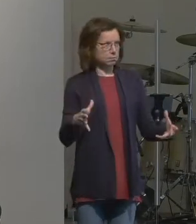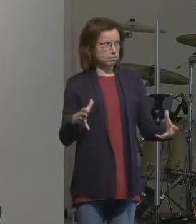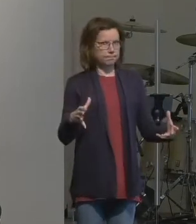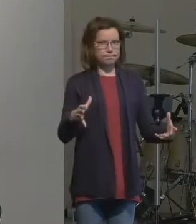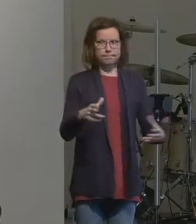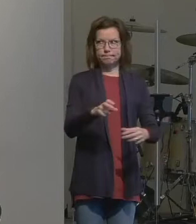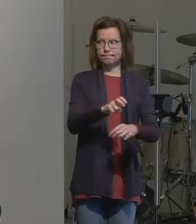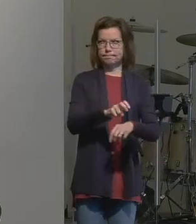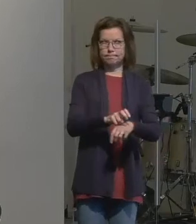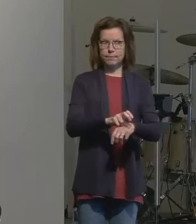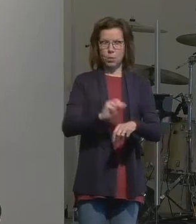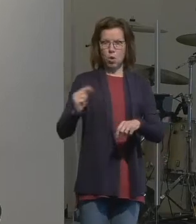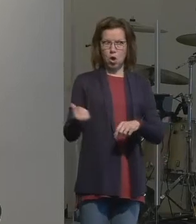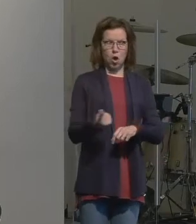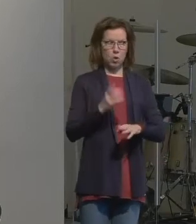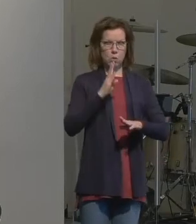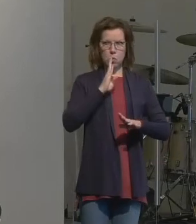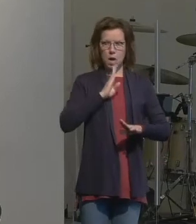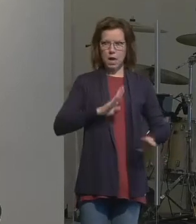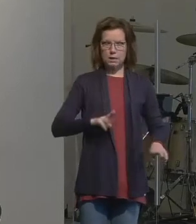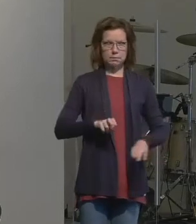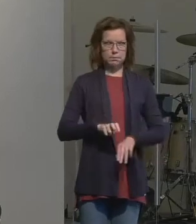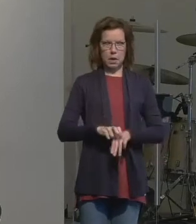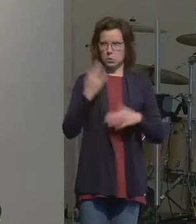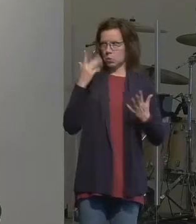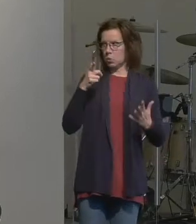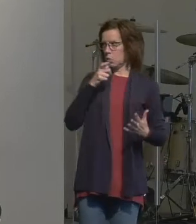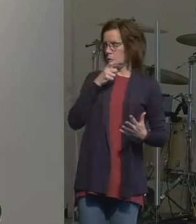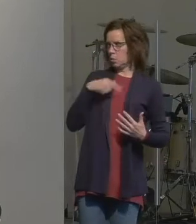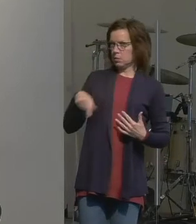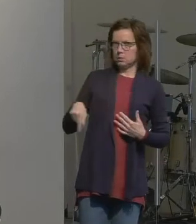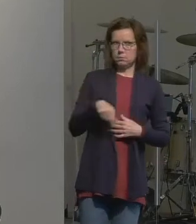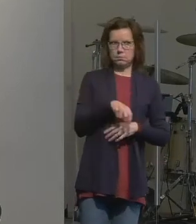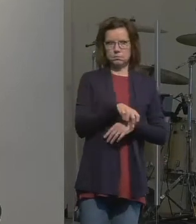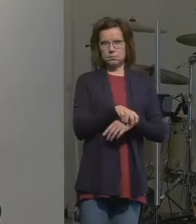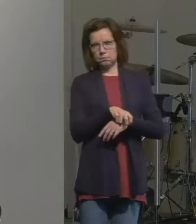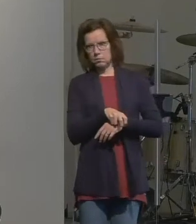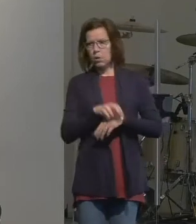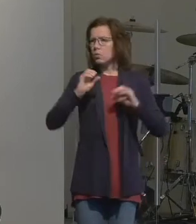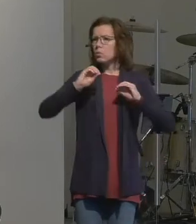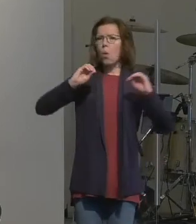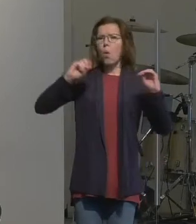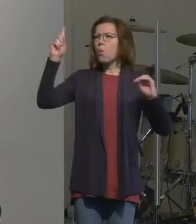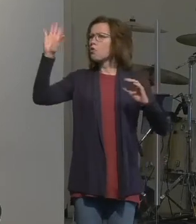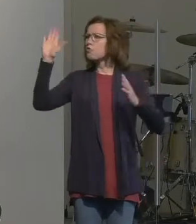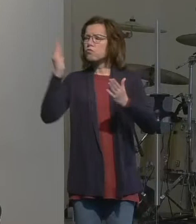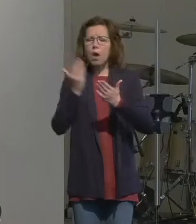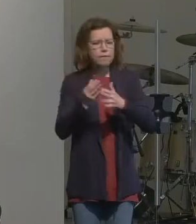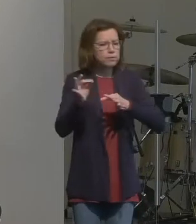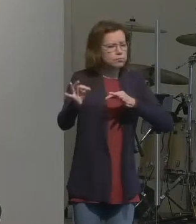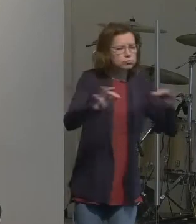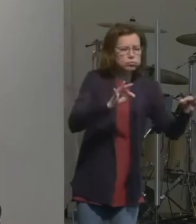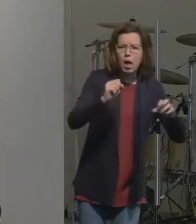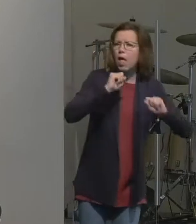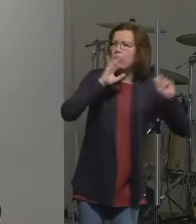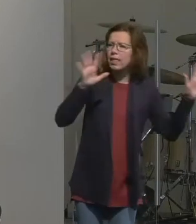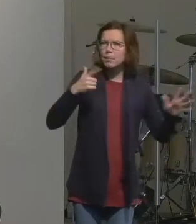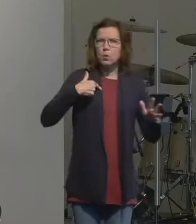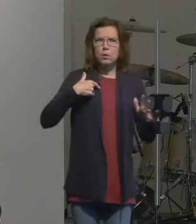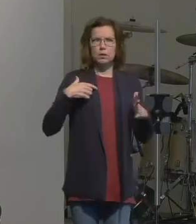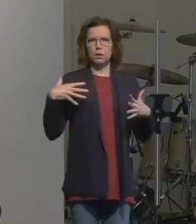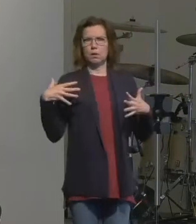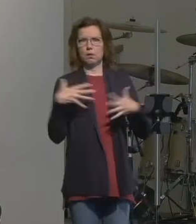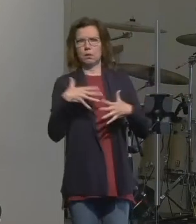And all of us are sitting there very quiet. Not because any instructor has come in yet but because we're all afraid of the unknown.